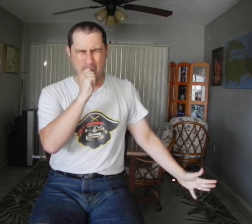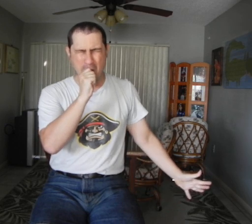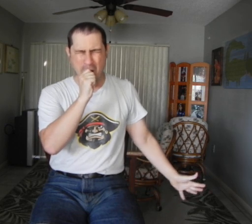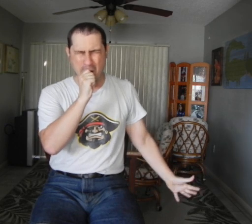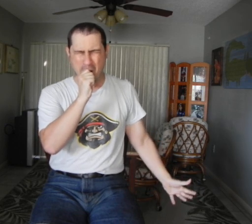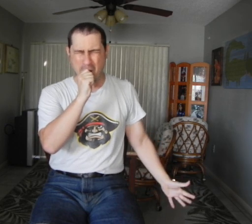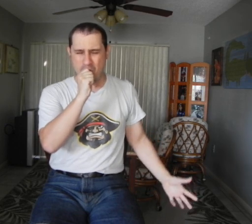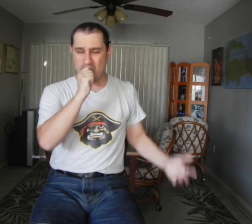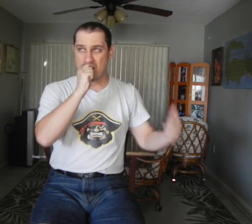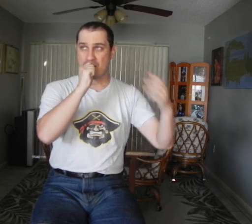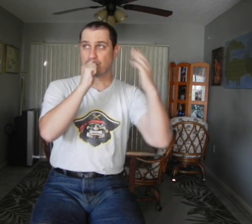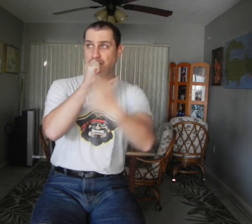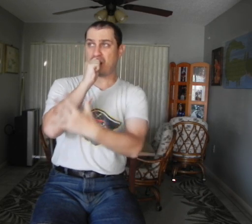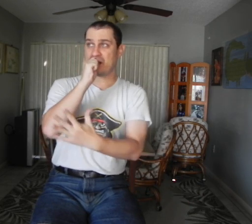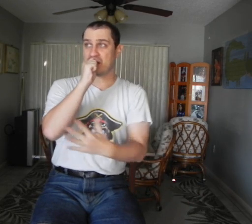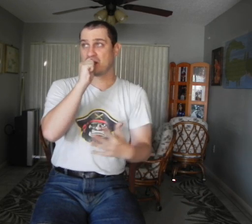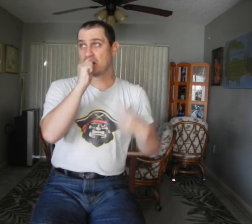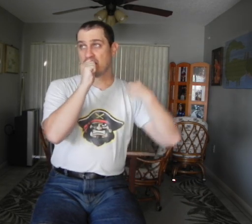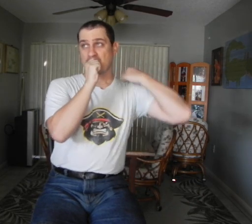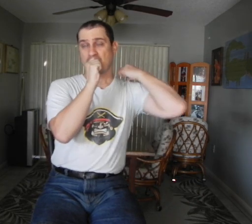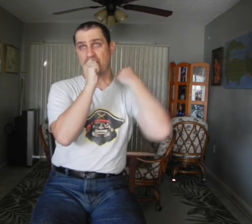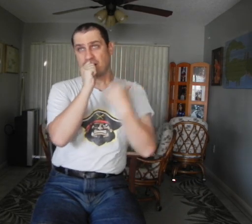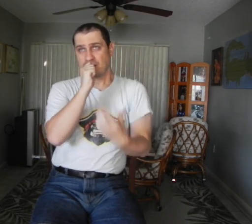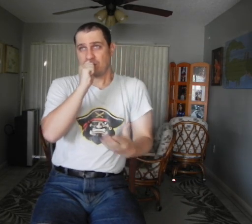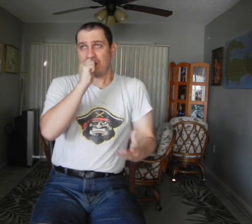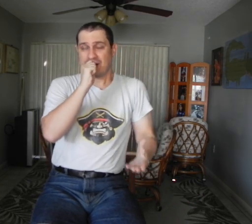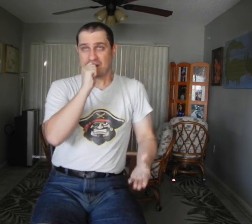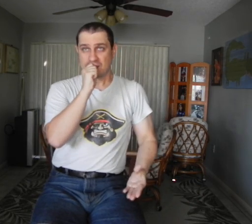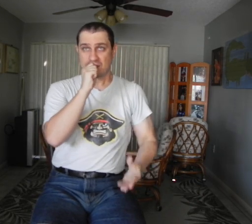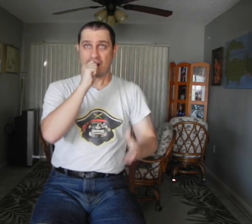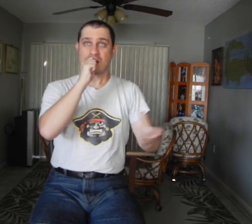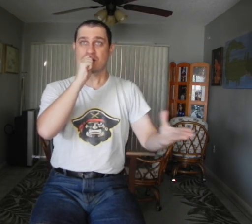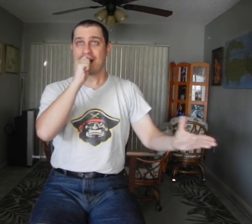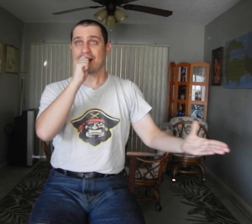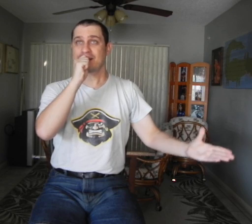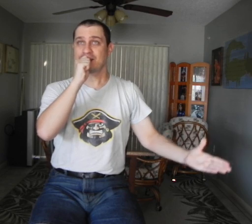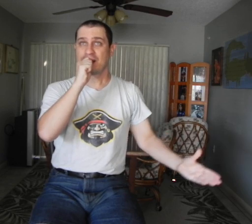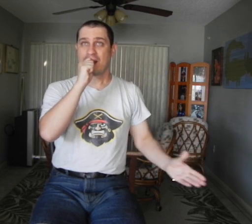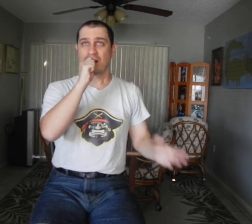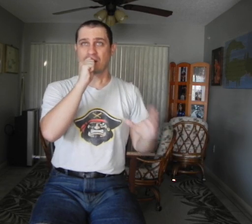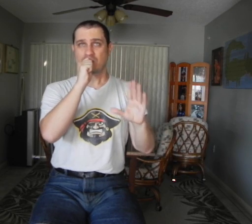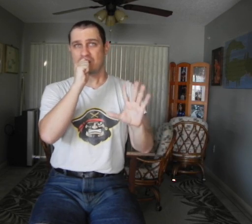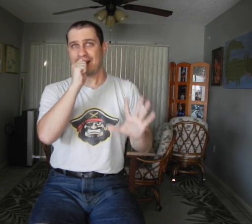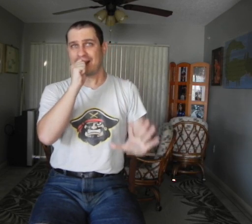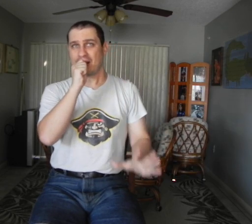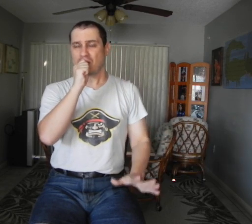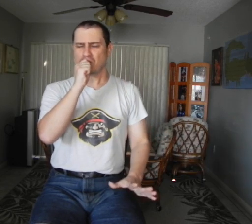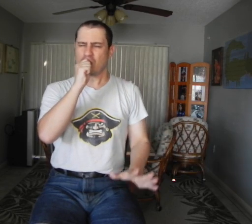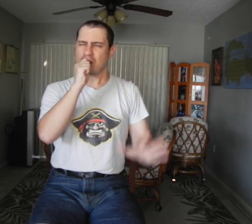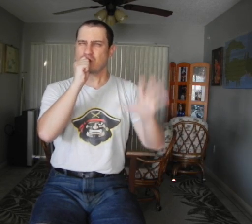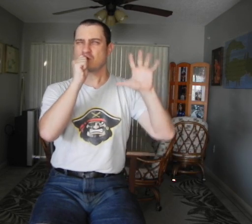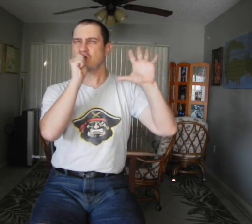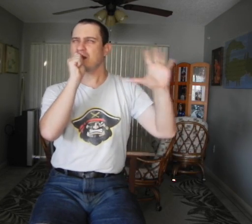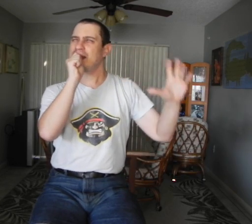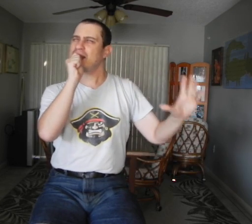but There's a way, way, way, way And there was a